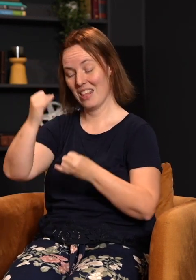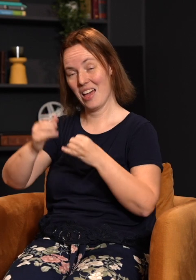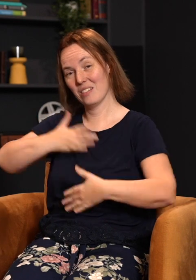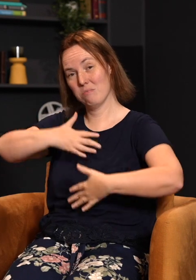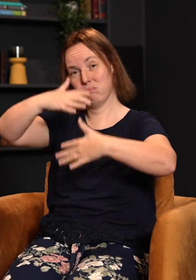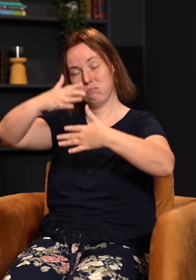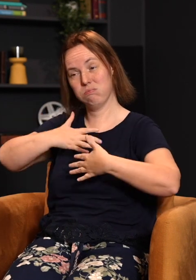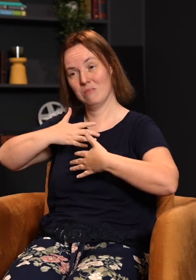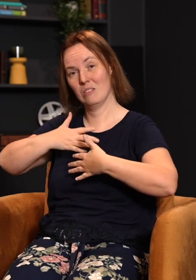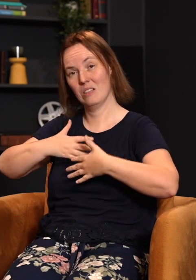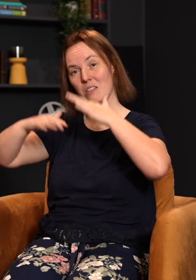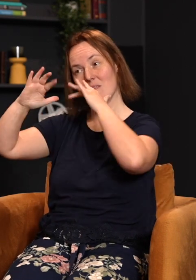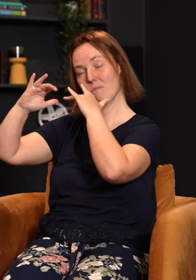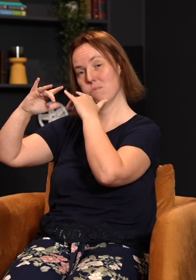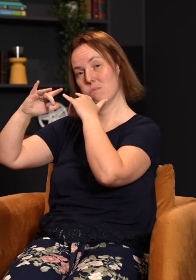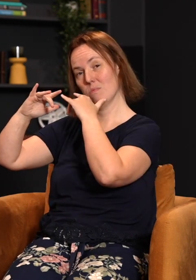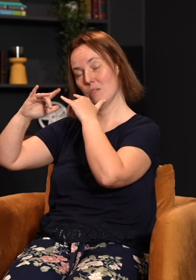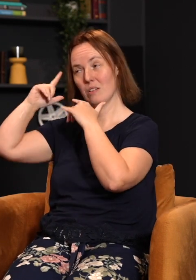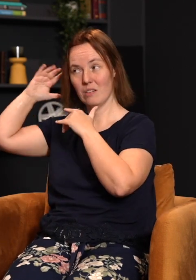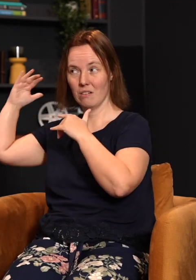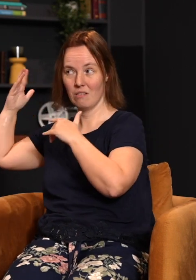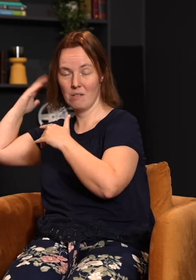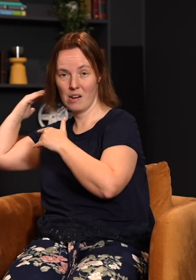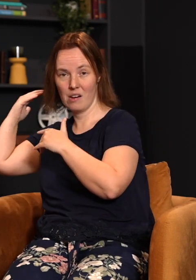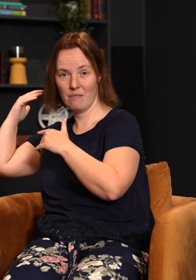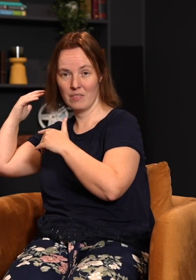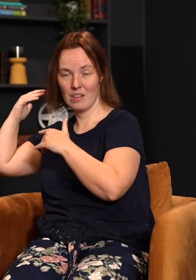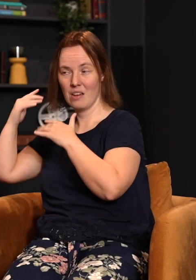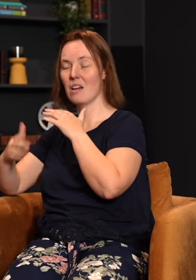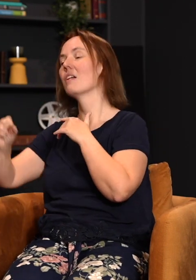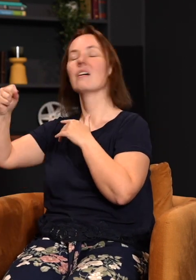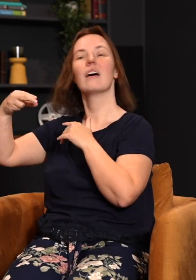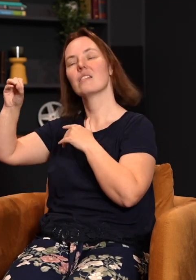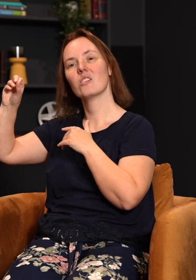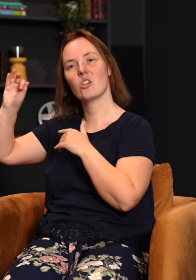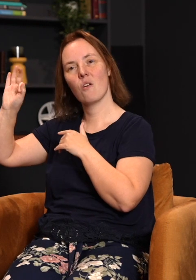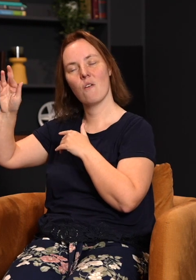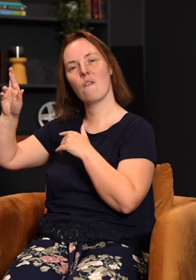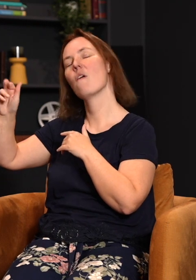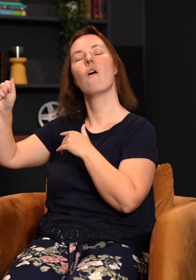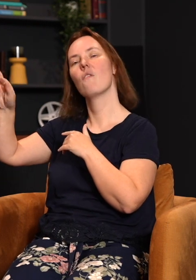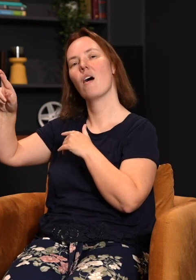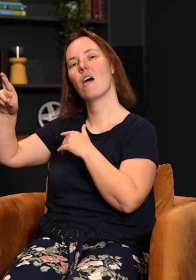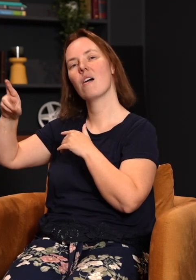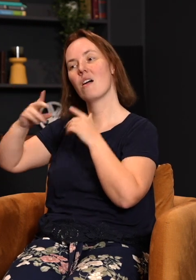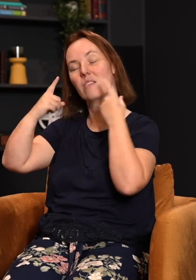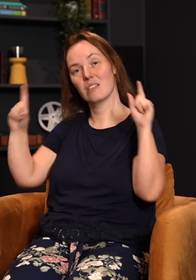breath, what is happening? The shofar sounds in the background. And as the shofar is being blown, and the priests are announcing